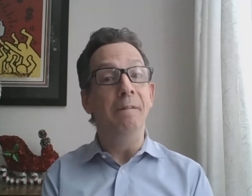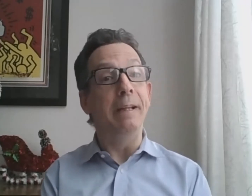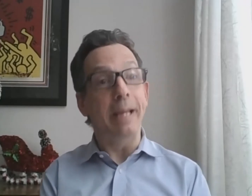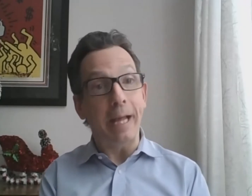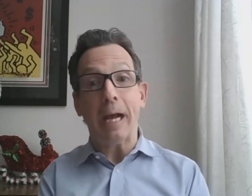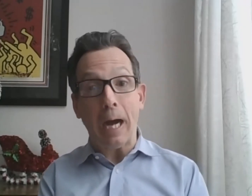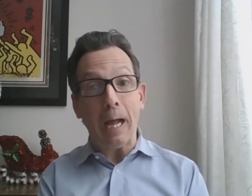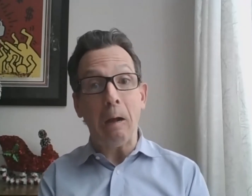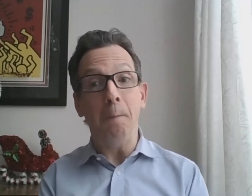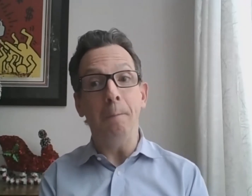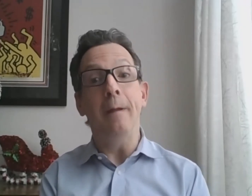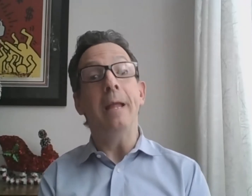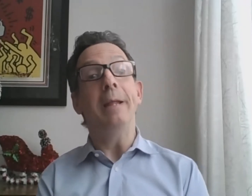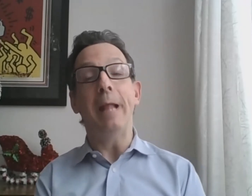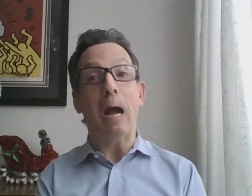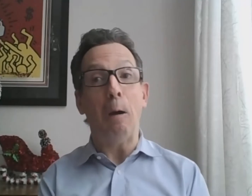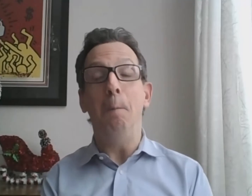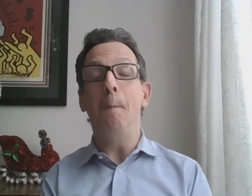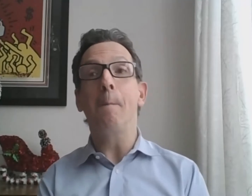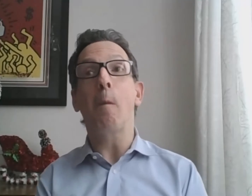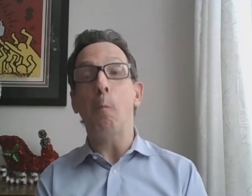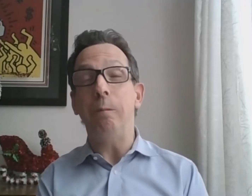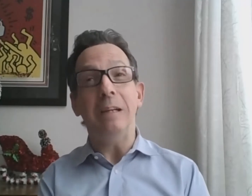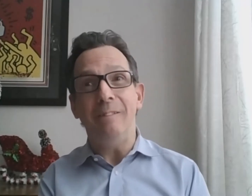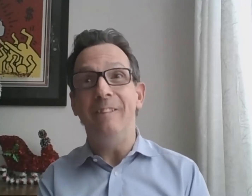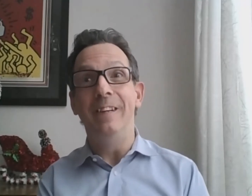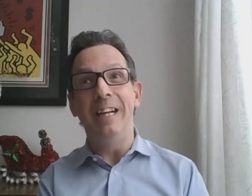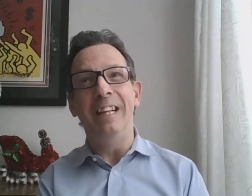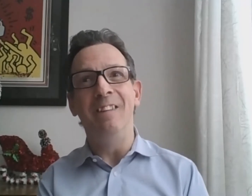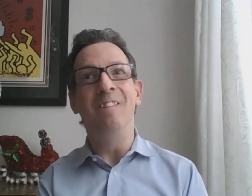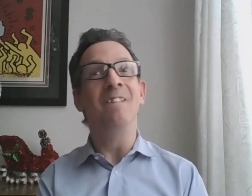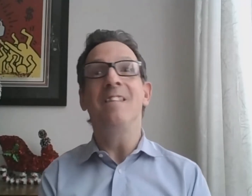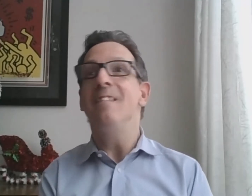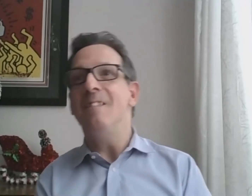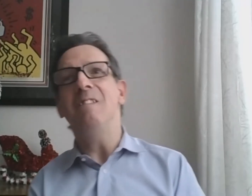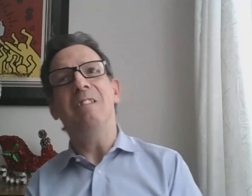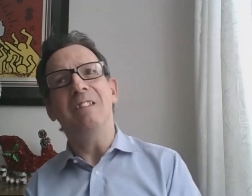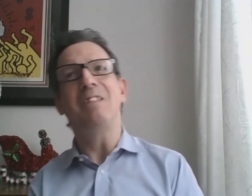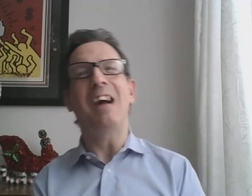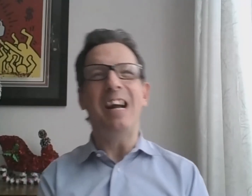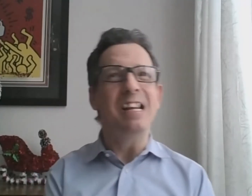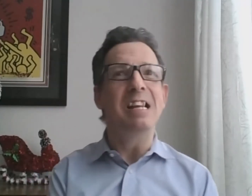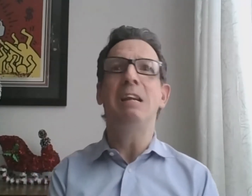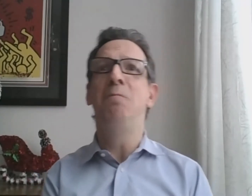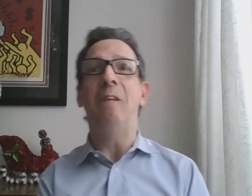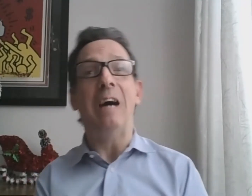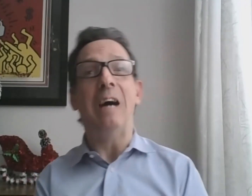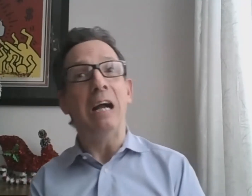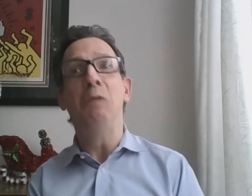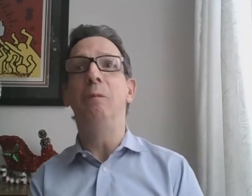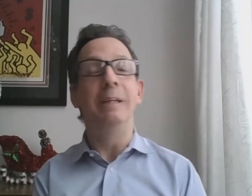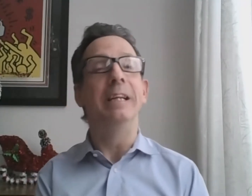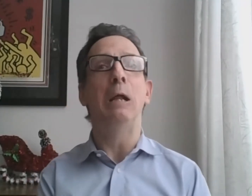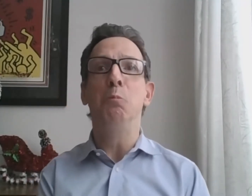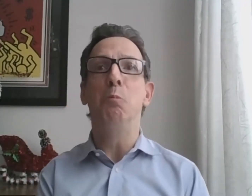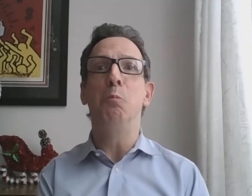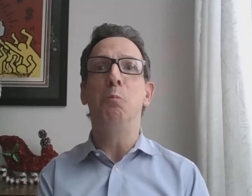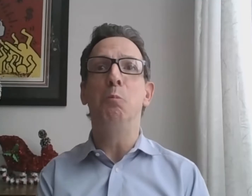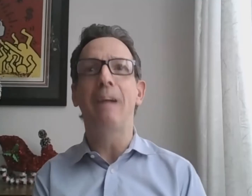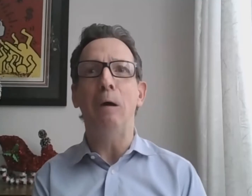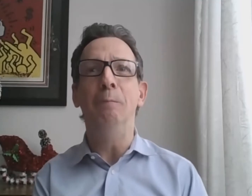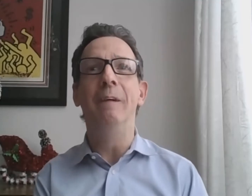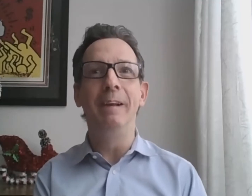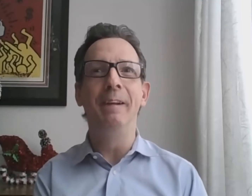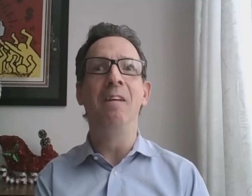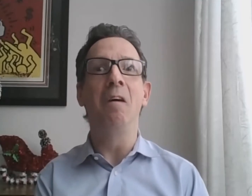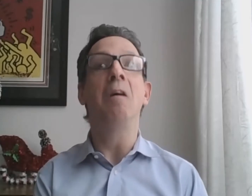benefit to AI. Now, the problem is 95% of